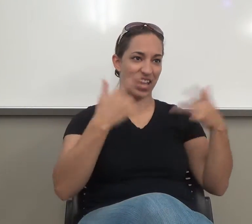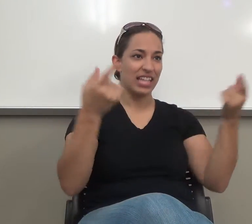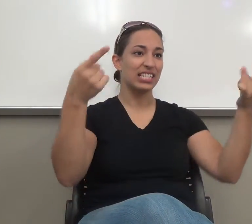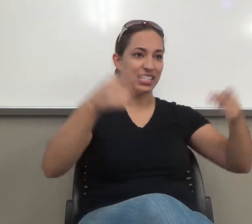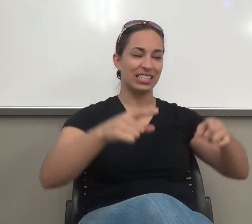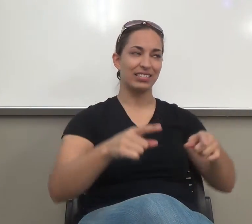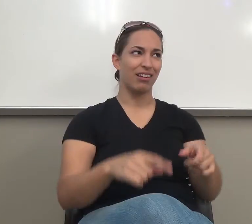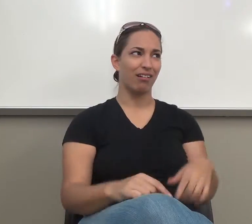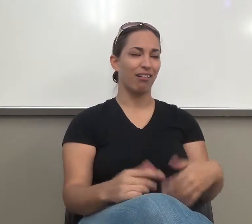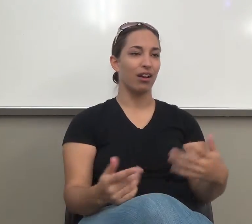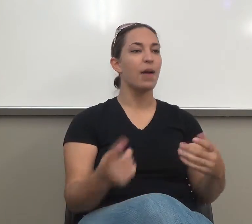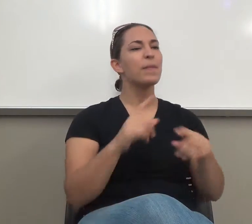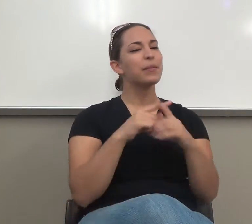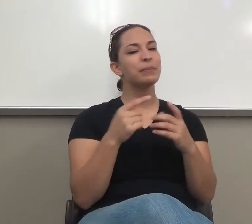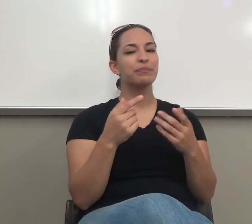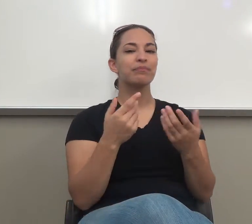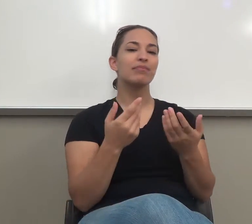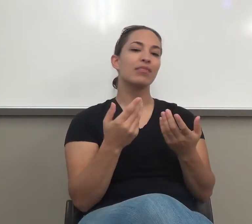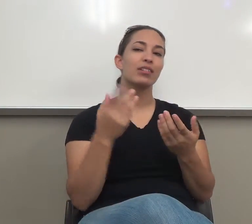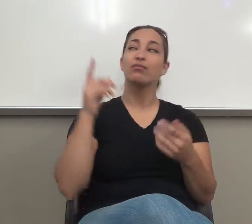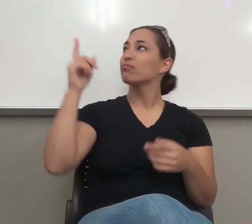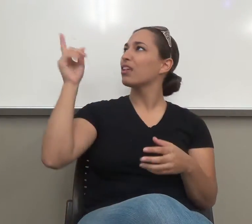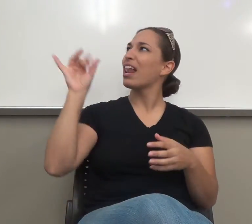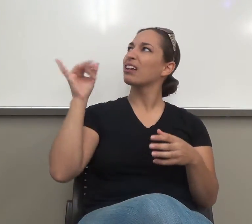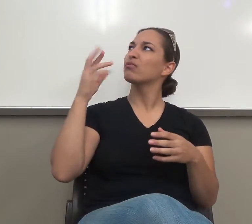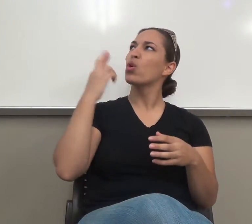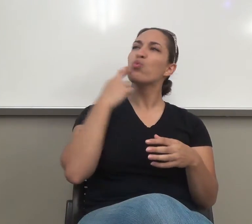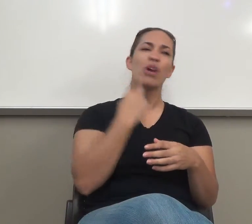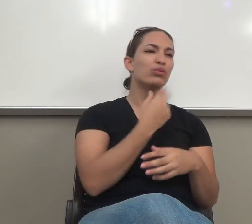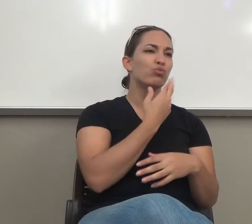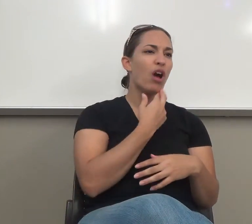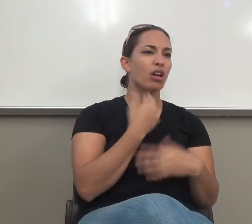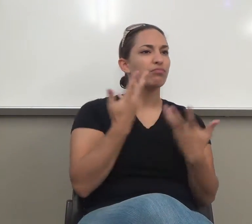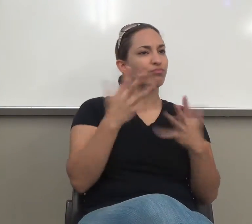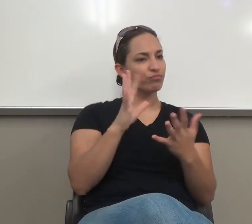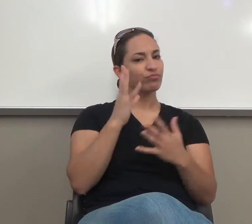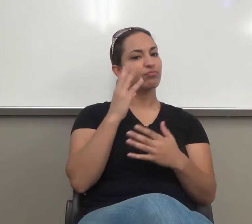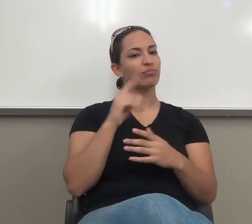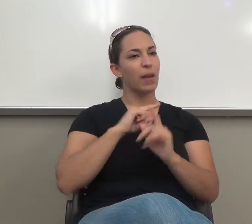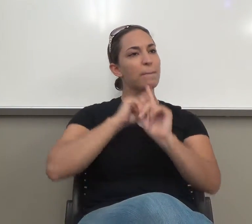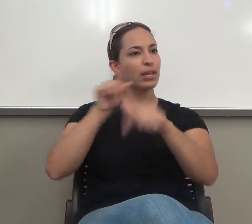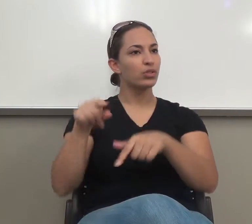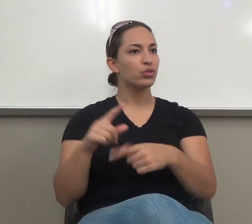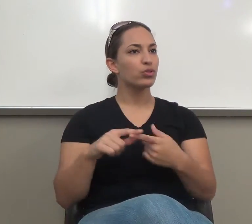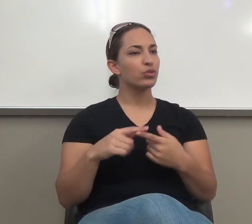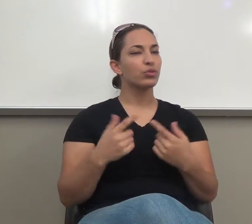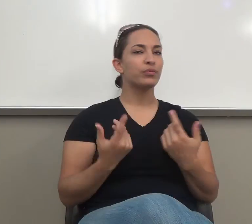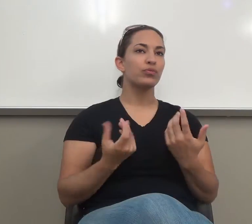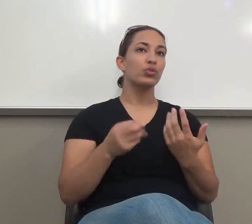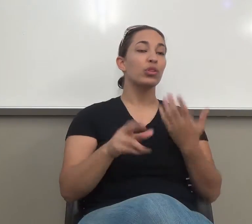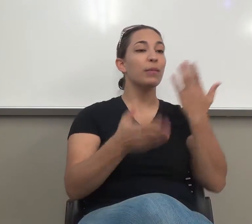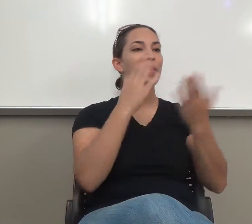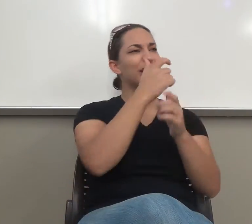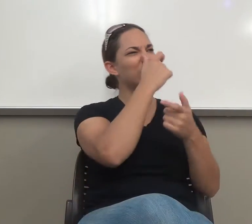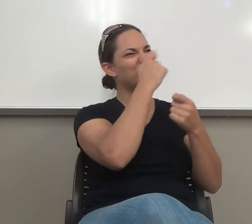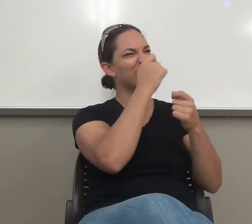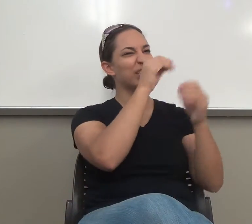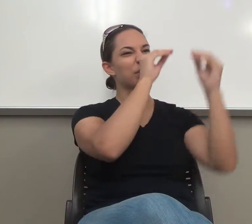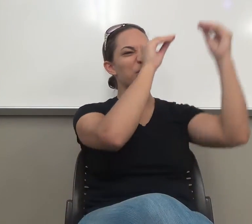restaurant you've been to. Um, describe an interesting professor at your school. A lot of people have